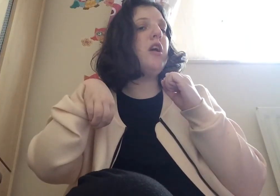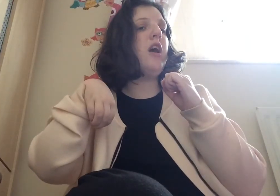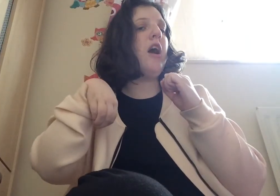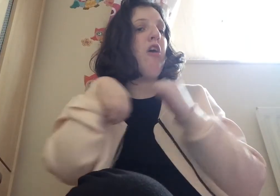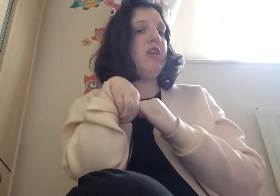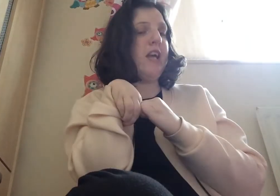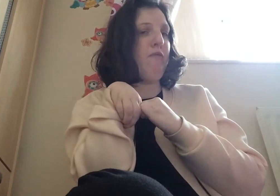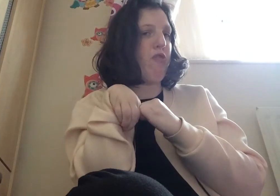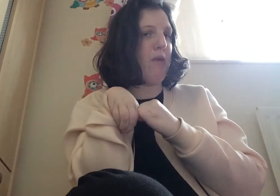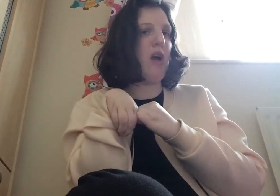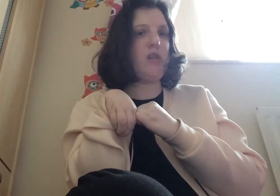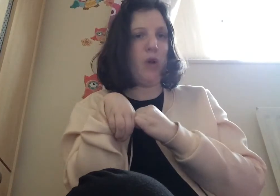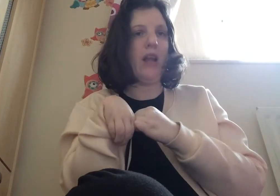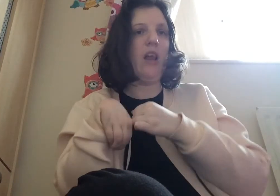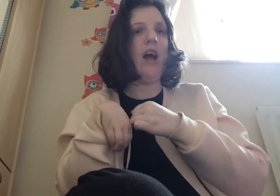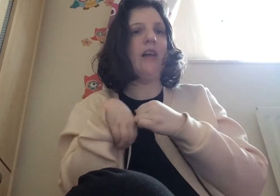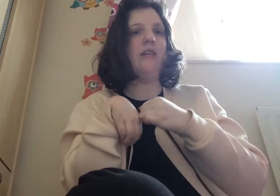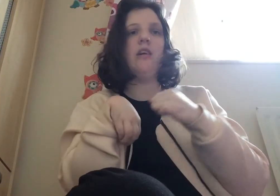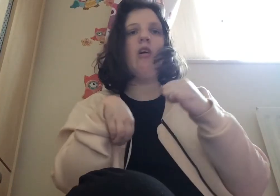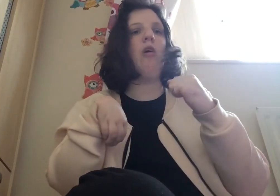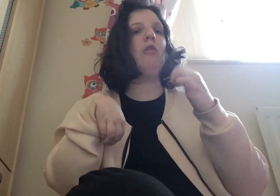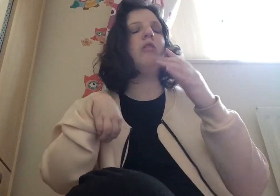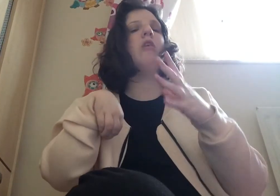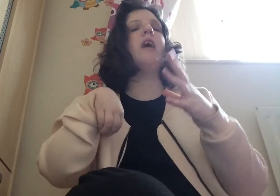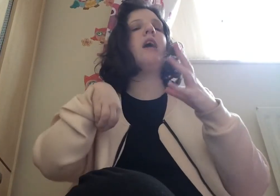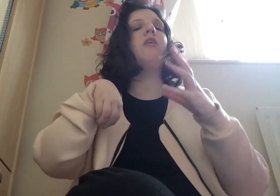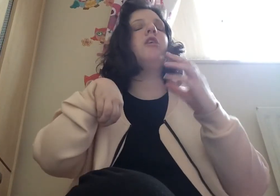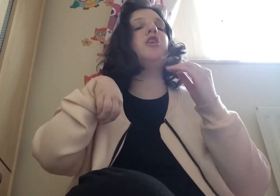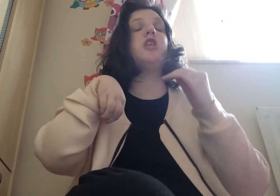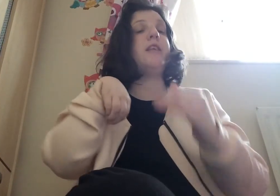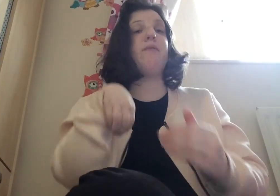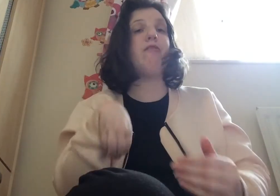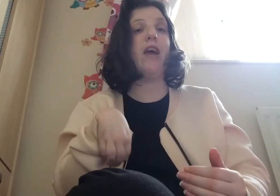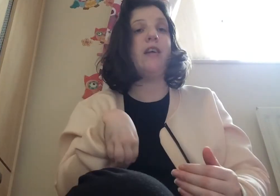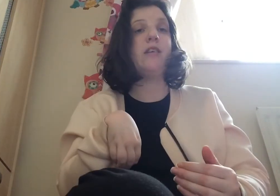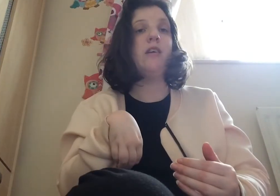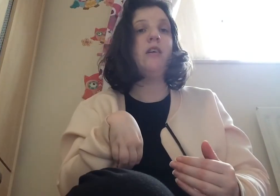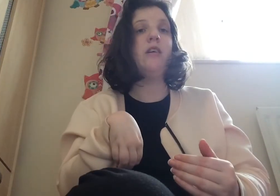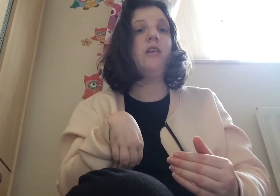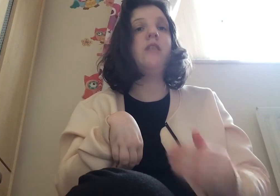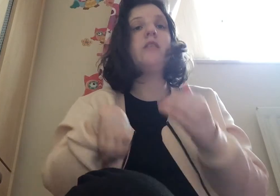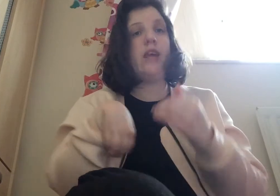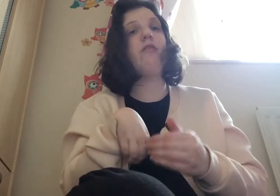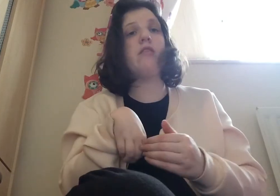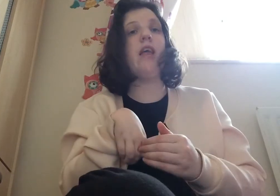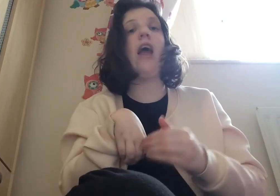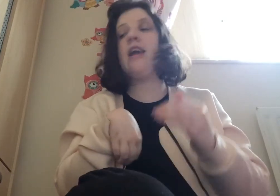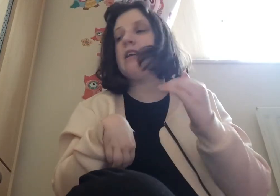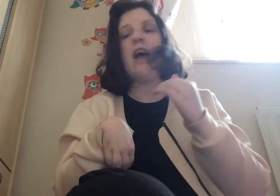i got a dm from her as well and oh god i you should have seen my face seriously it said